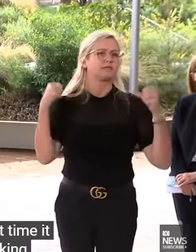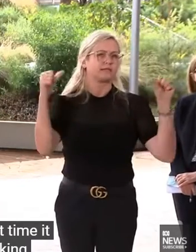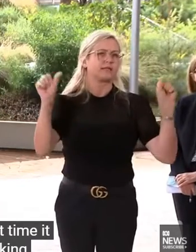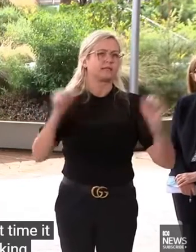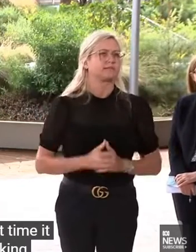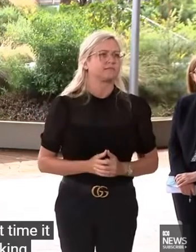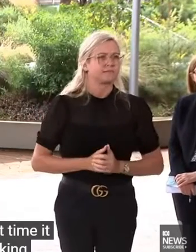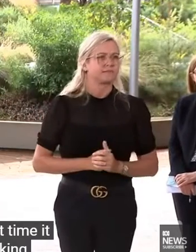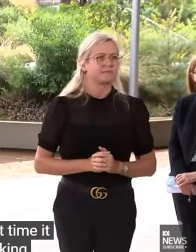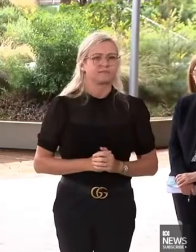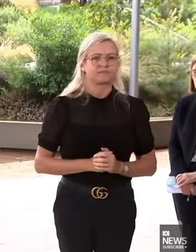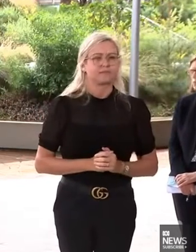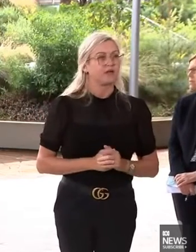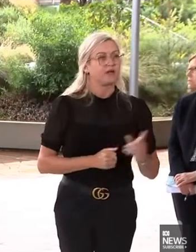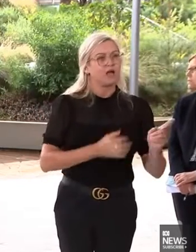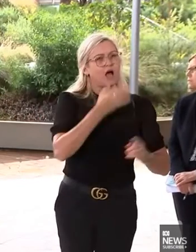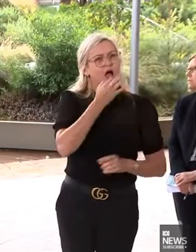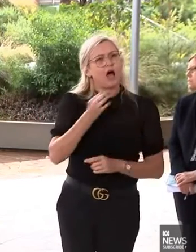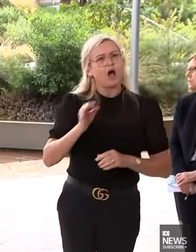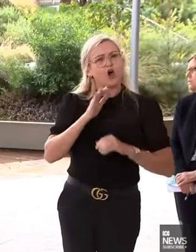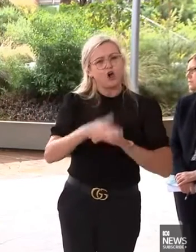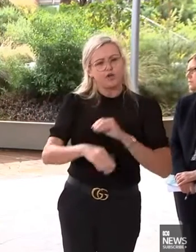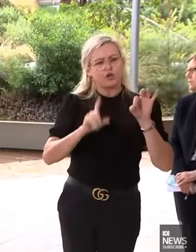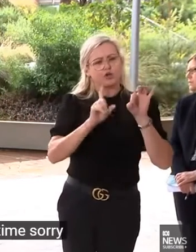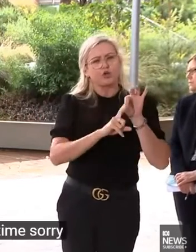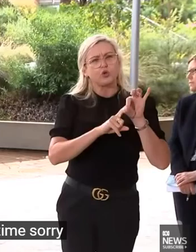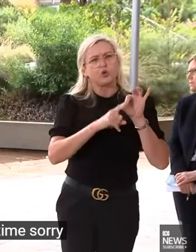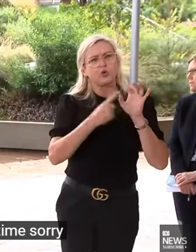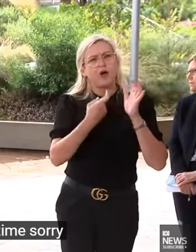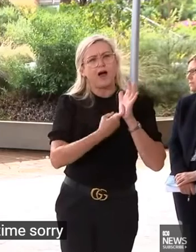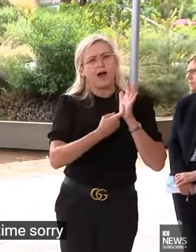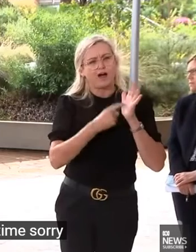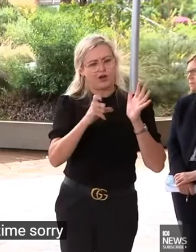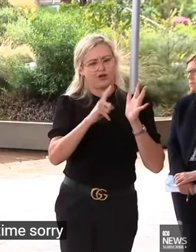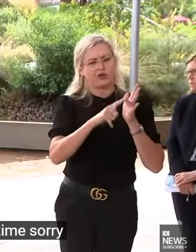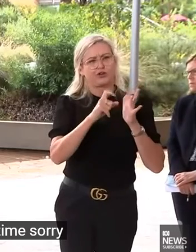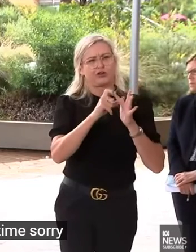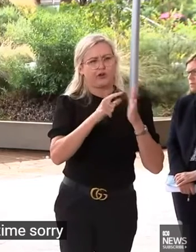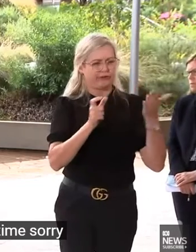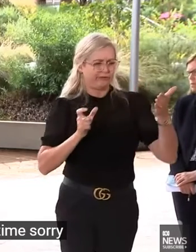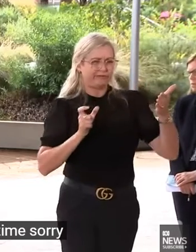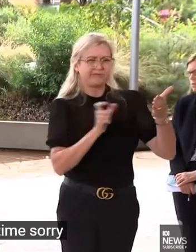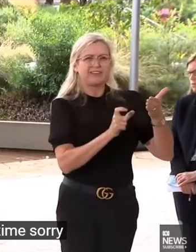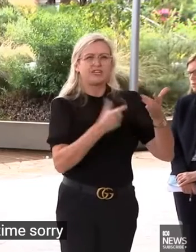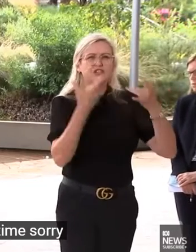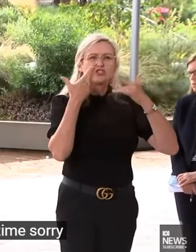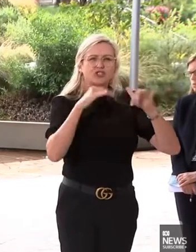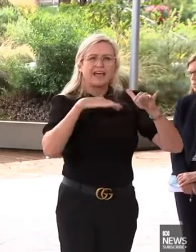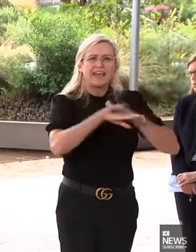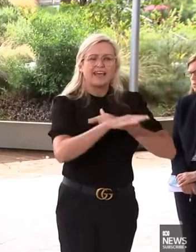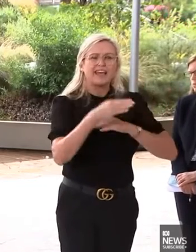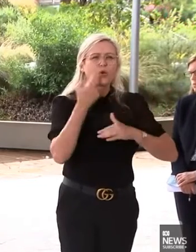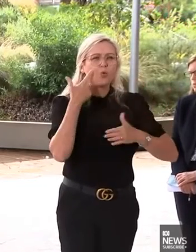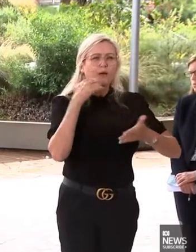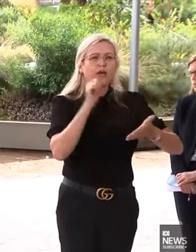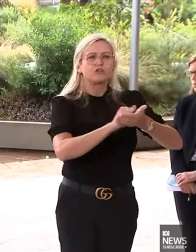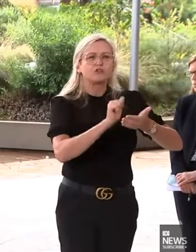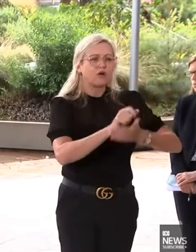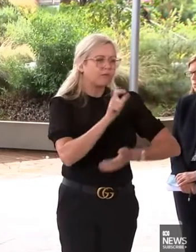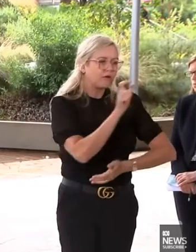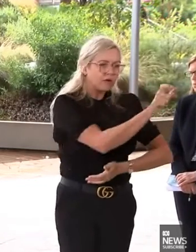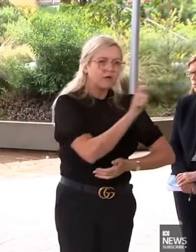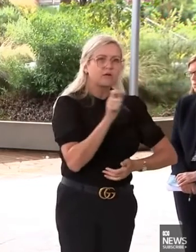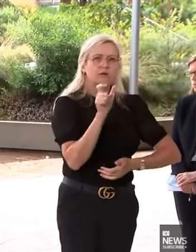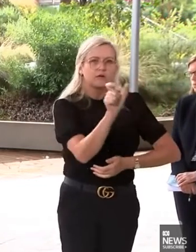scrap QR codes? Sorry? Can we scrap QR codes? What is really the point of this checking into every shop and every cafe